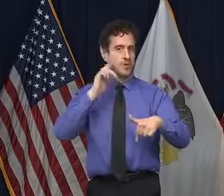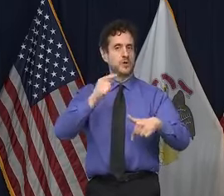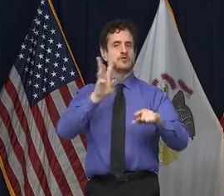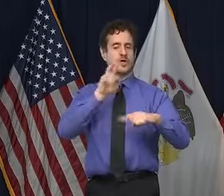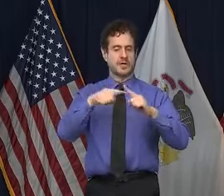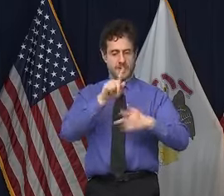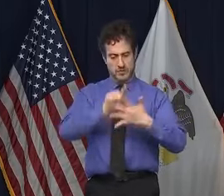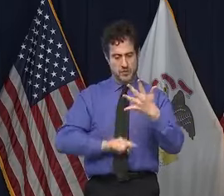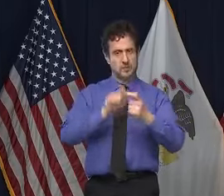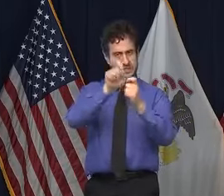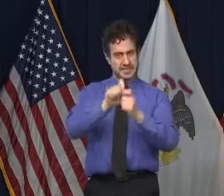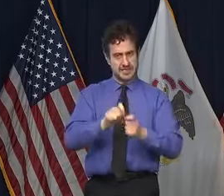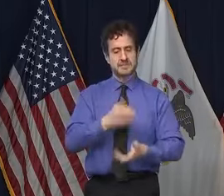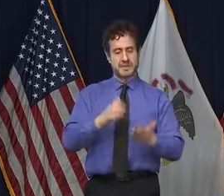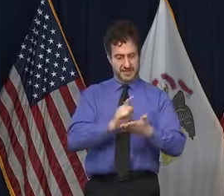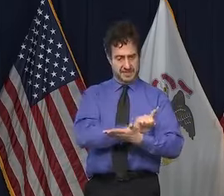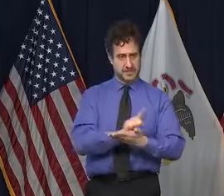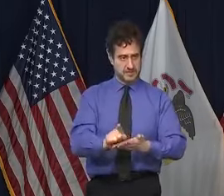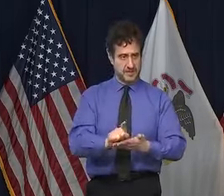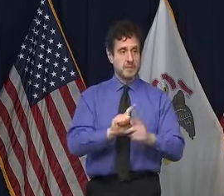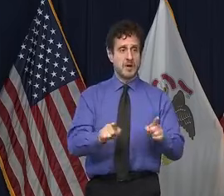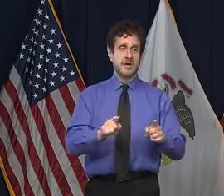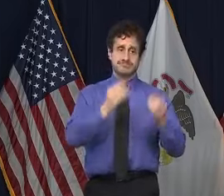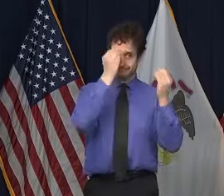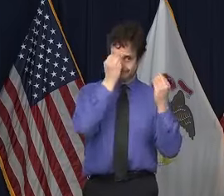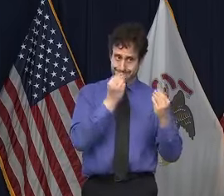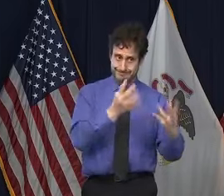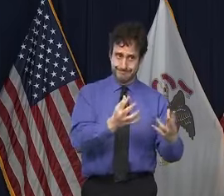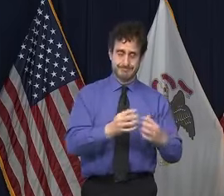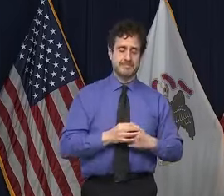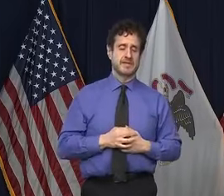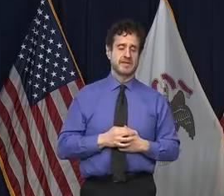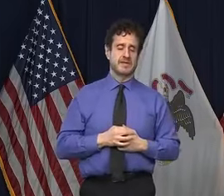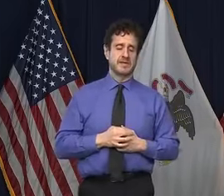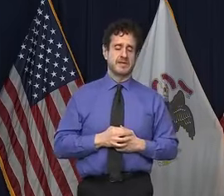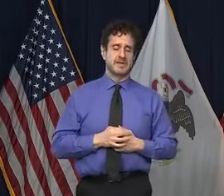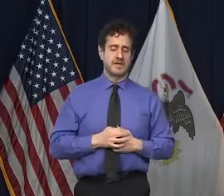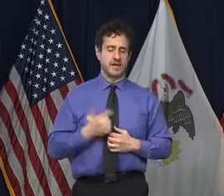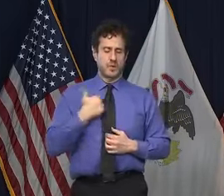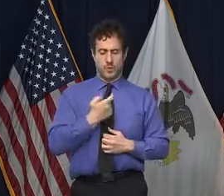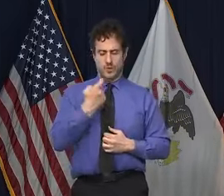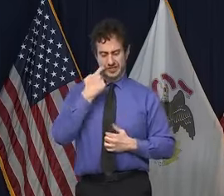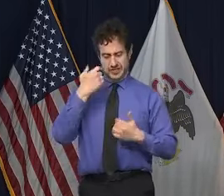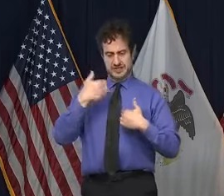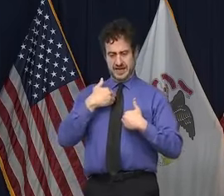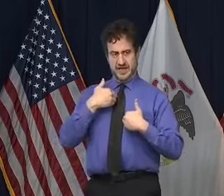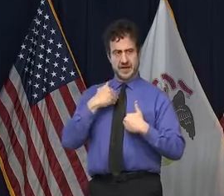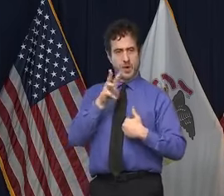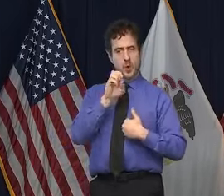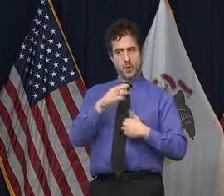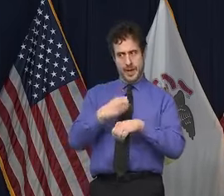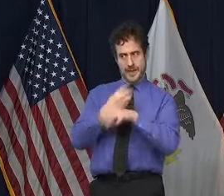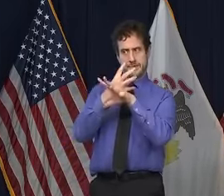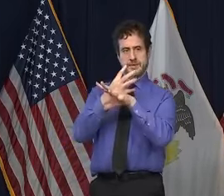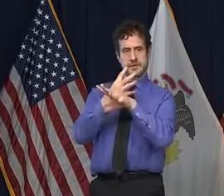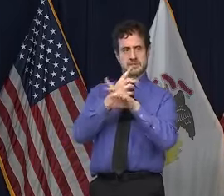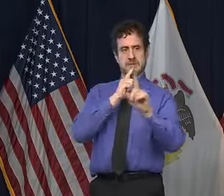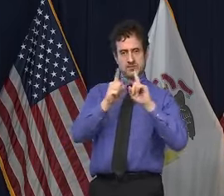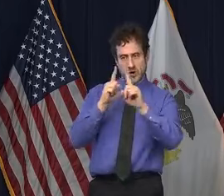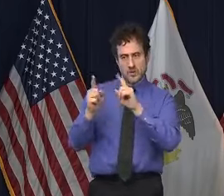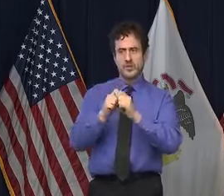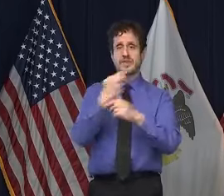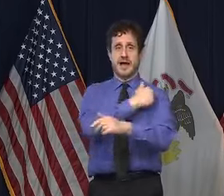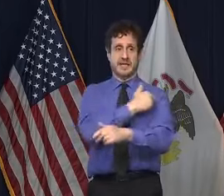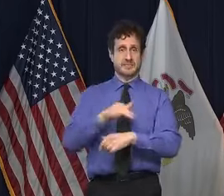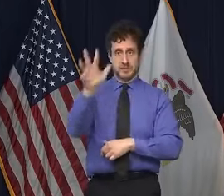this week. But just to give you some top-line things, we just had a webinar today with hospitals across the